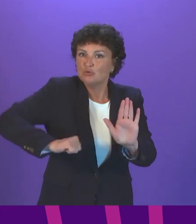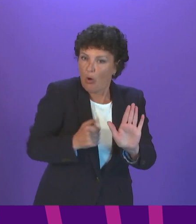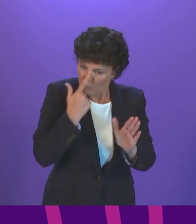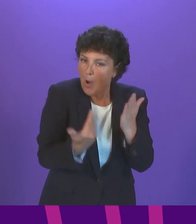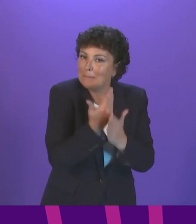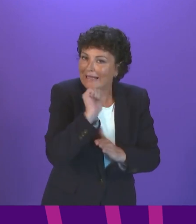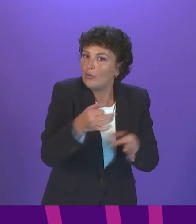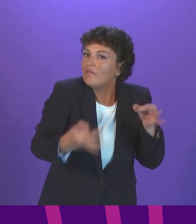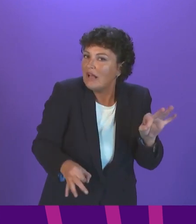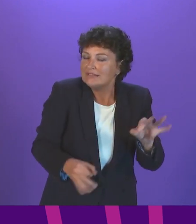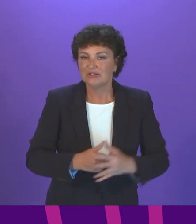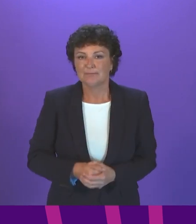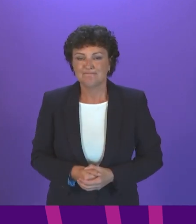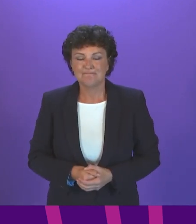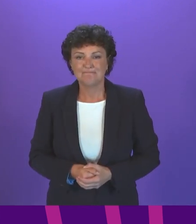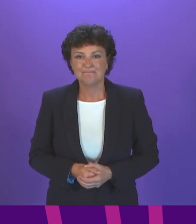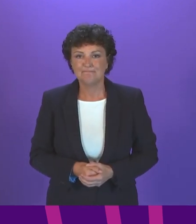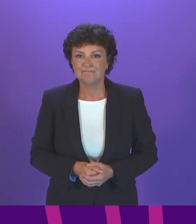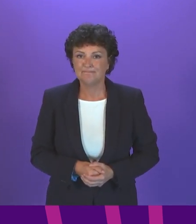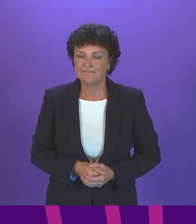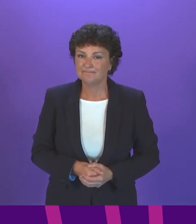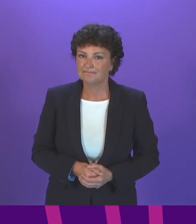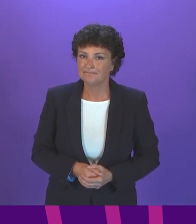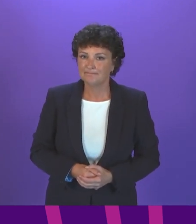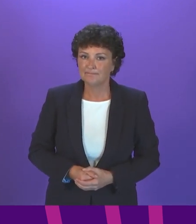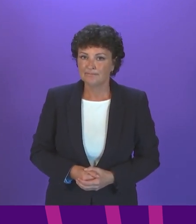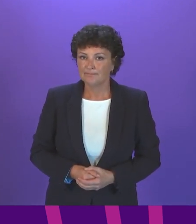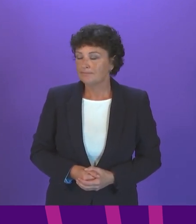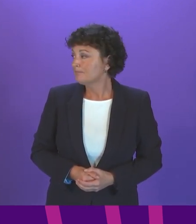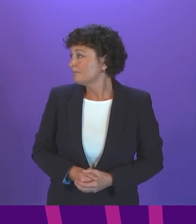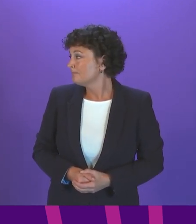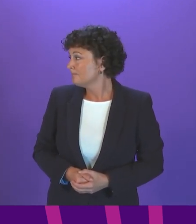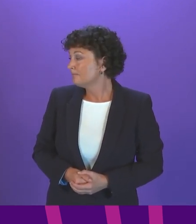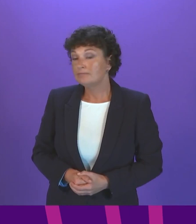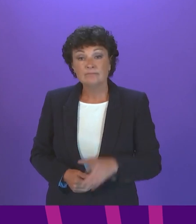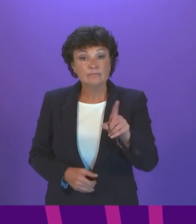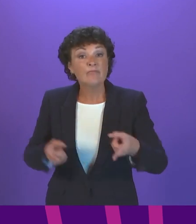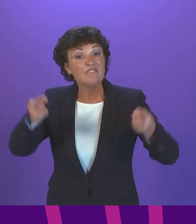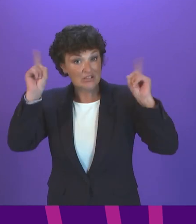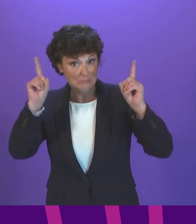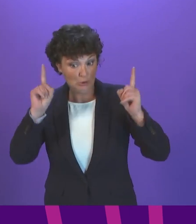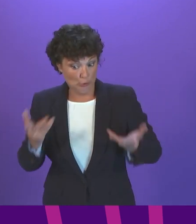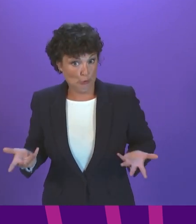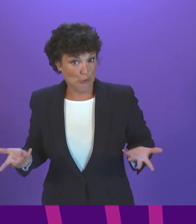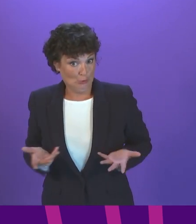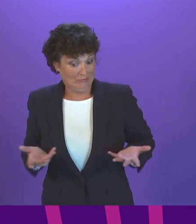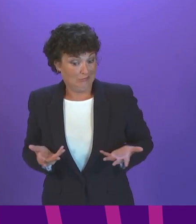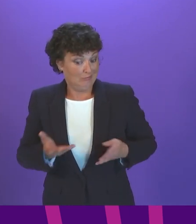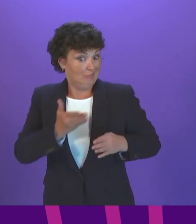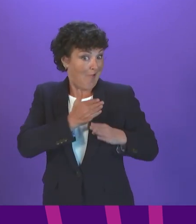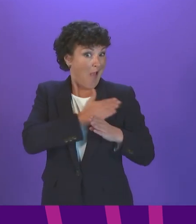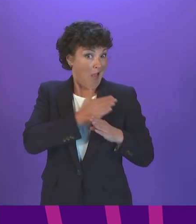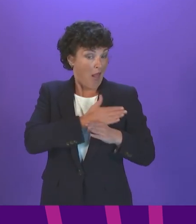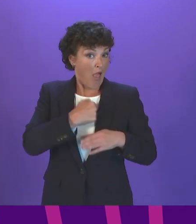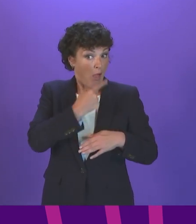Stephanie Callaghan. Thank you, Presiding Officer. First Minister, earlier today I was able to download